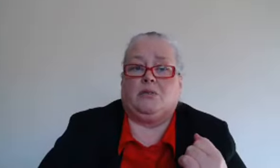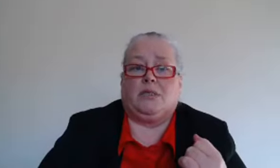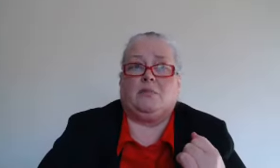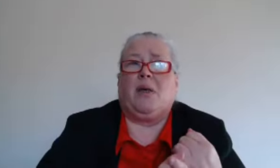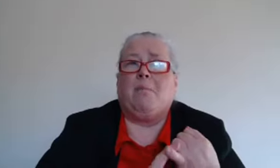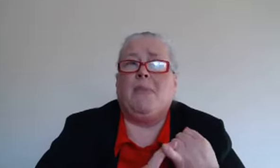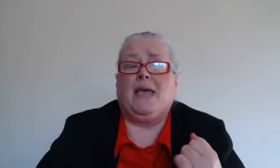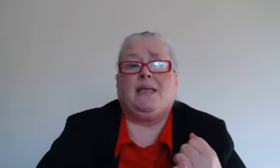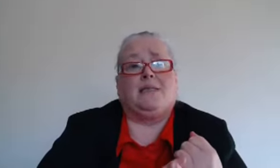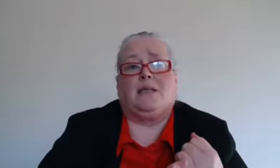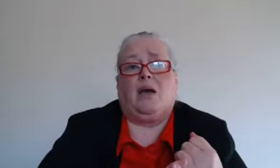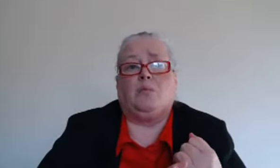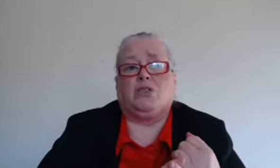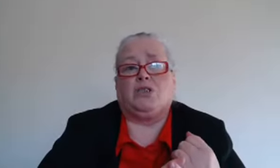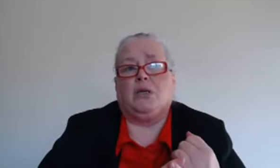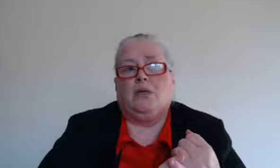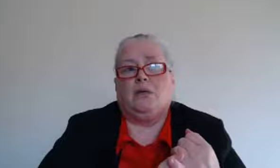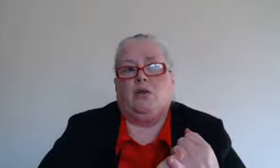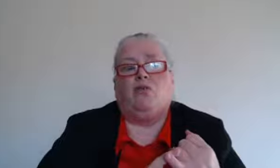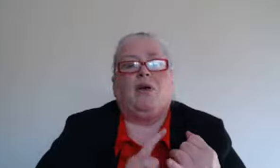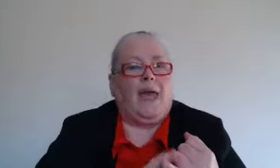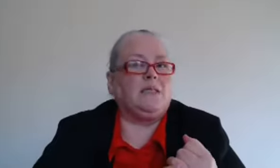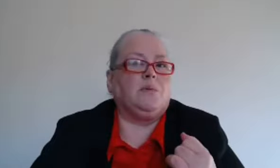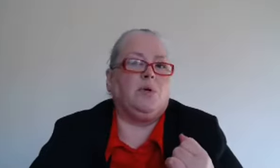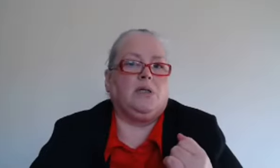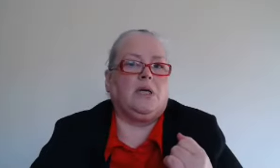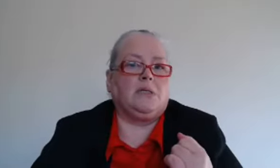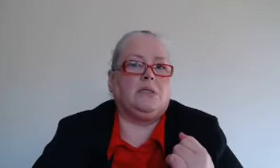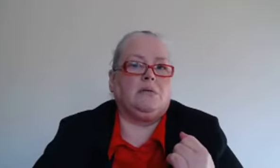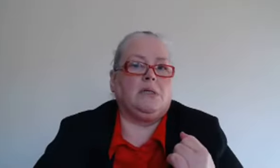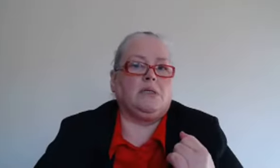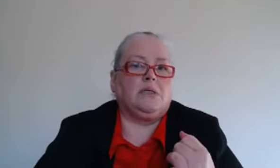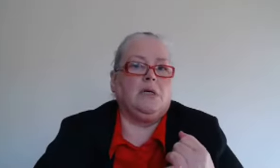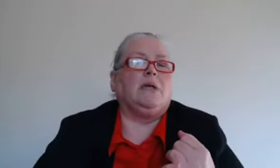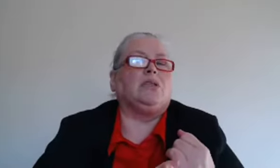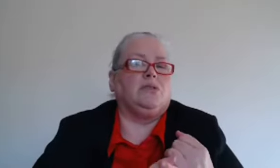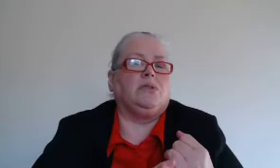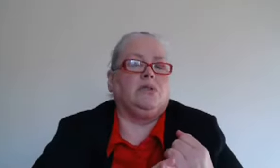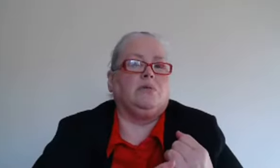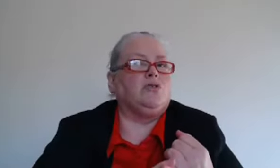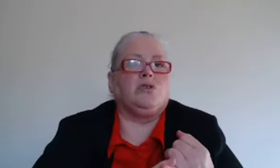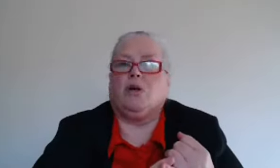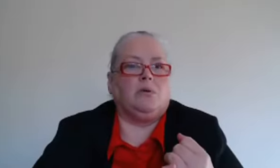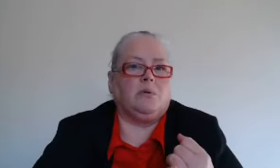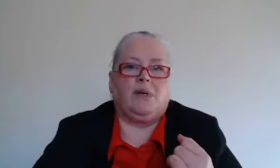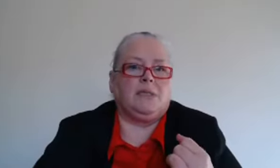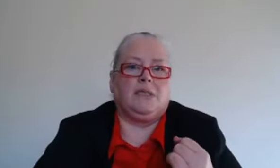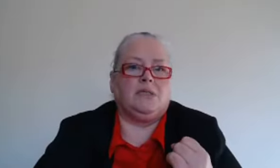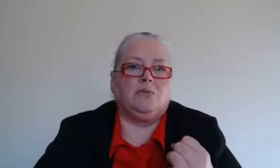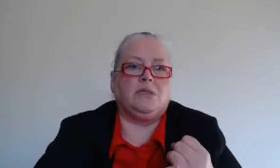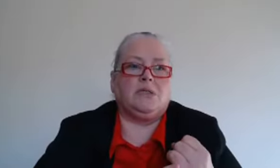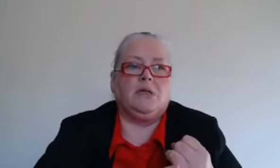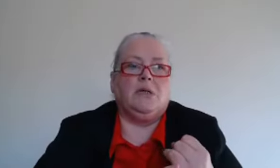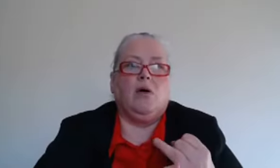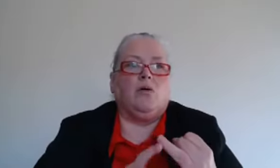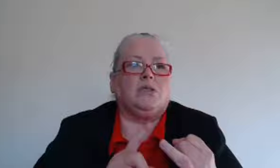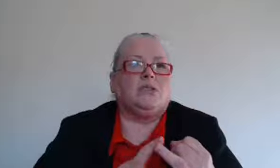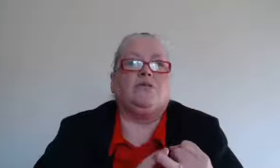-do list to be amazed at how much you forget to put on that to-do list that you do you just automatically do it or stuff